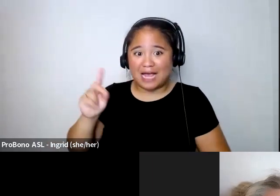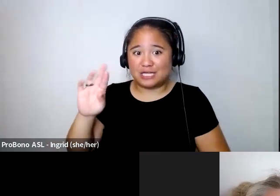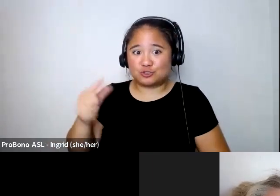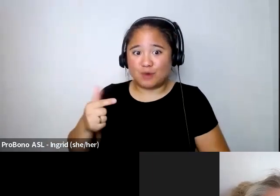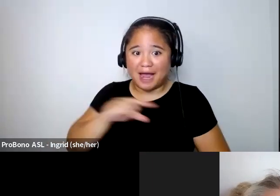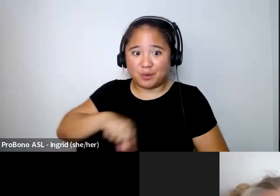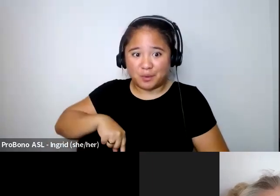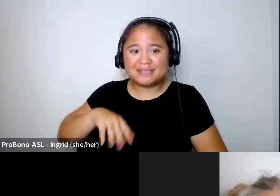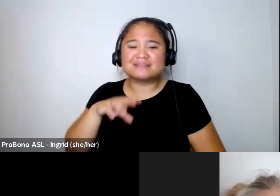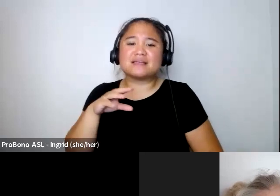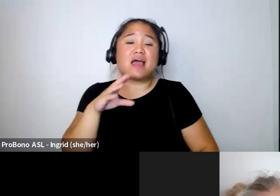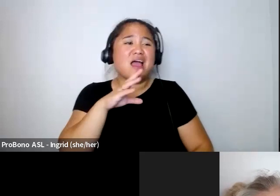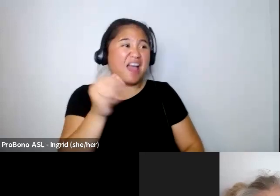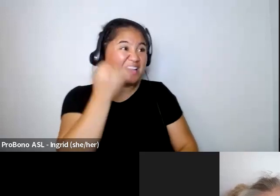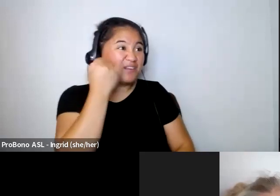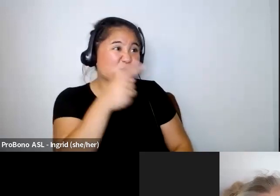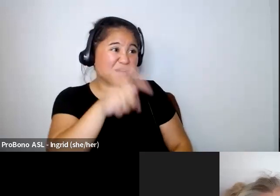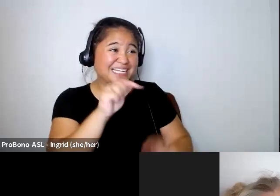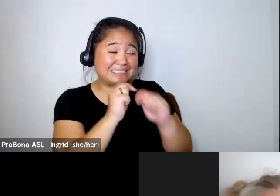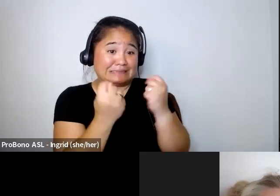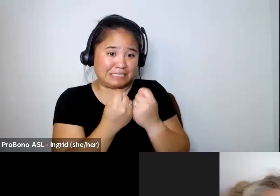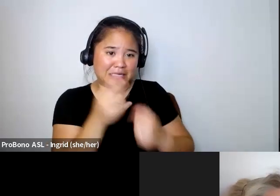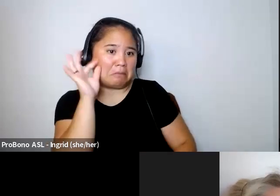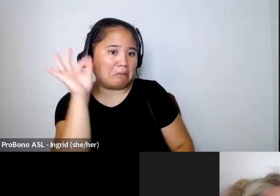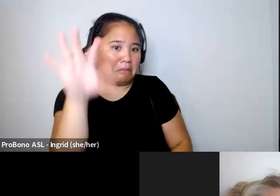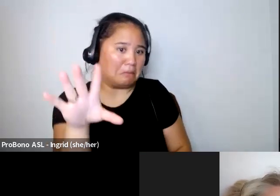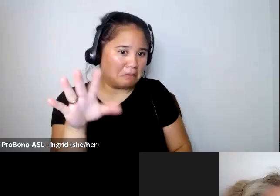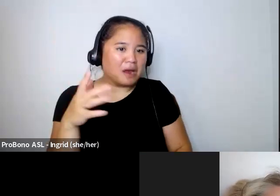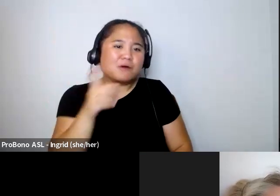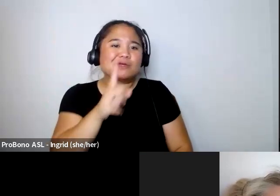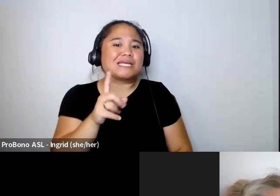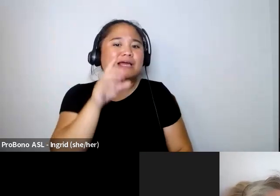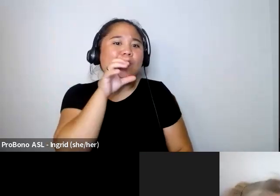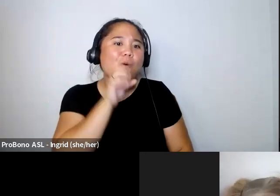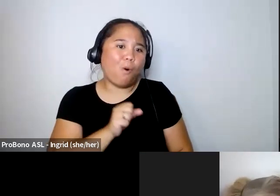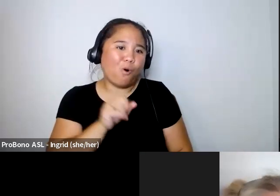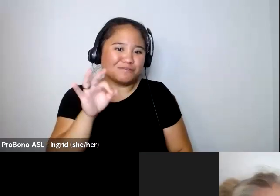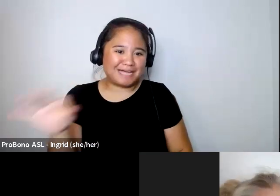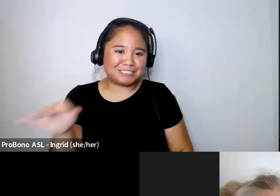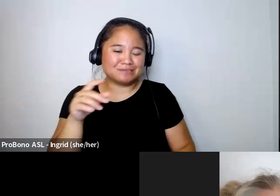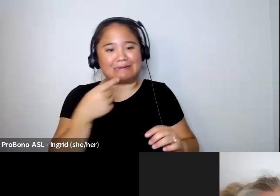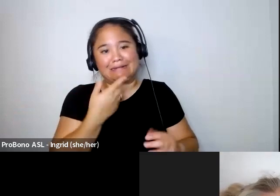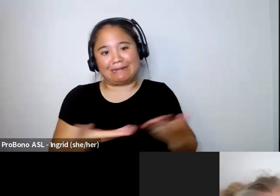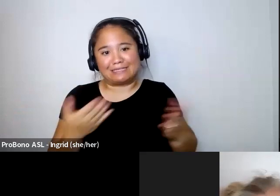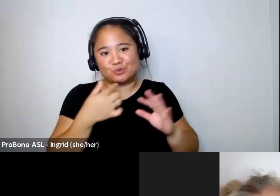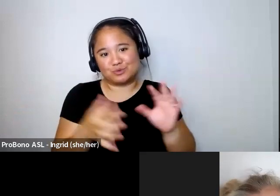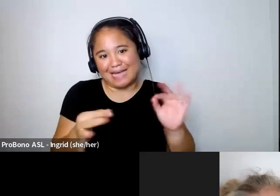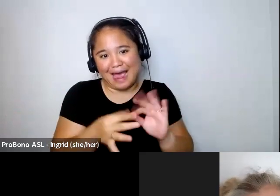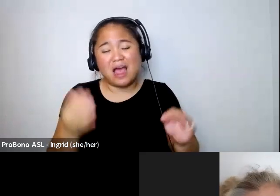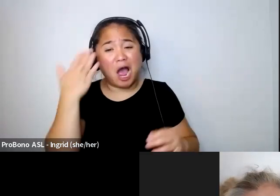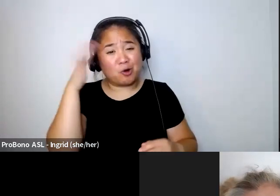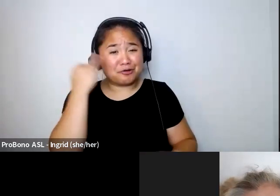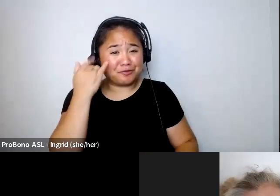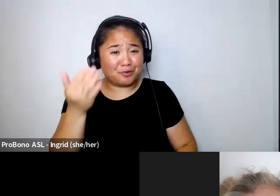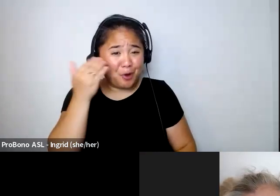so you have to be like a team there is this is like an old sort of school thing to say but i don't know if you guys know